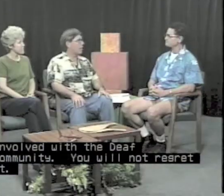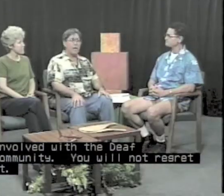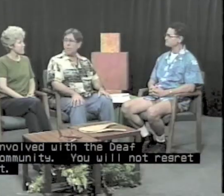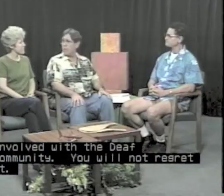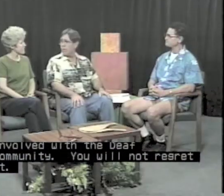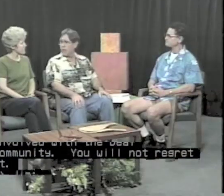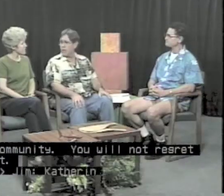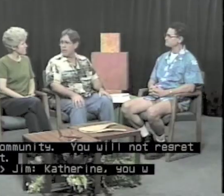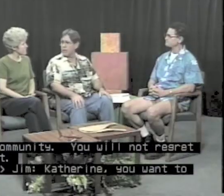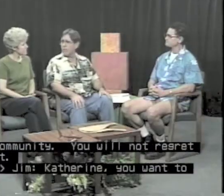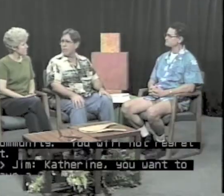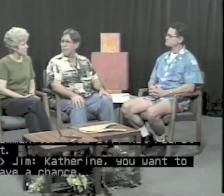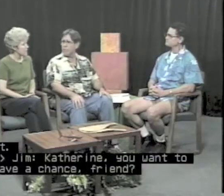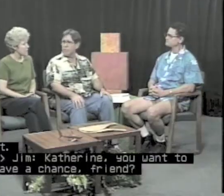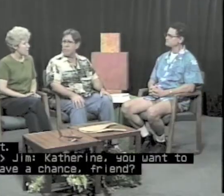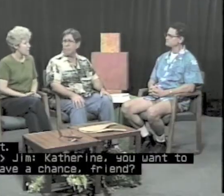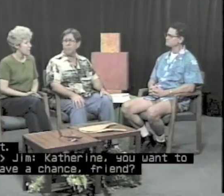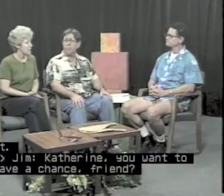Catherine, you want to have a chance, Fran? Yeah.